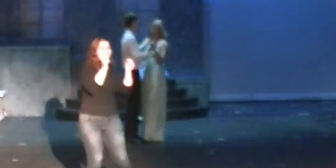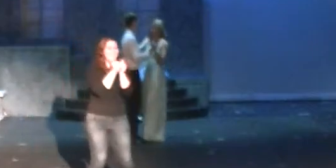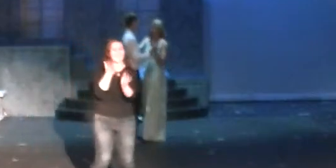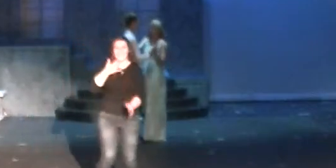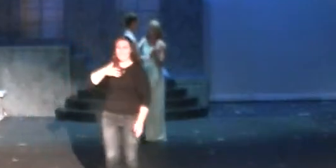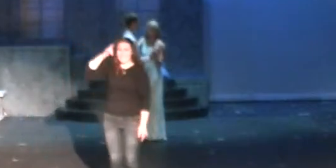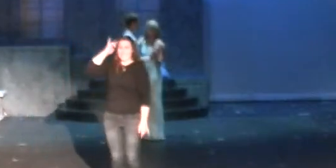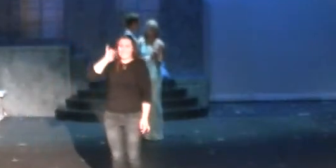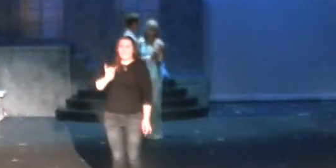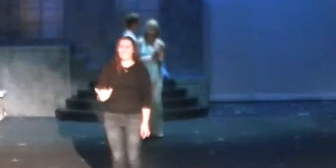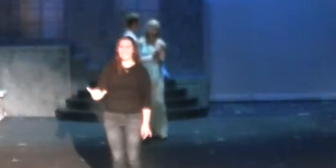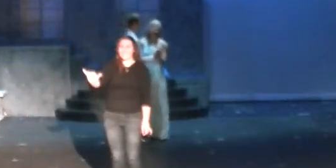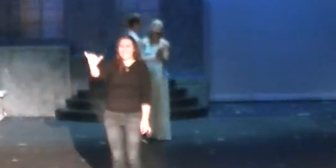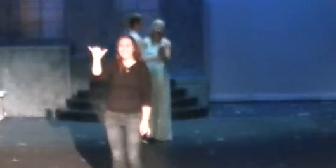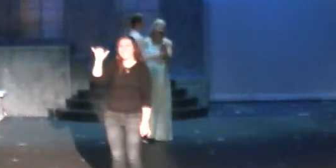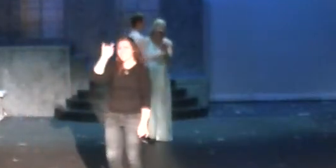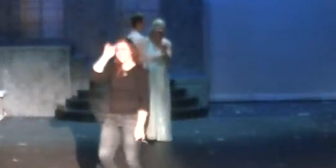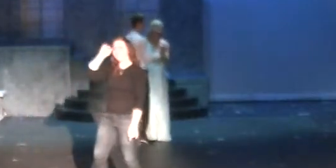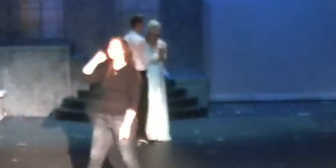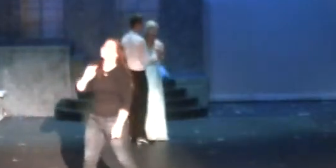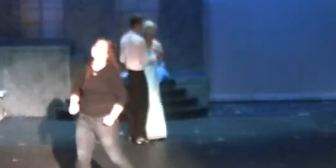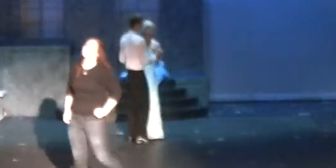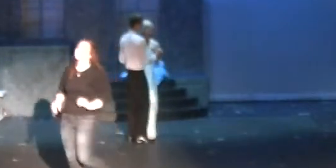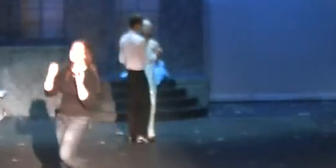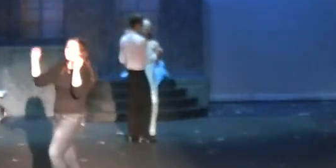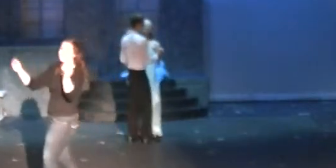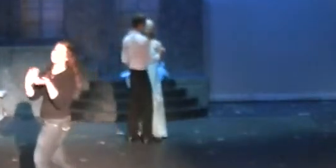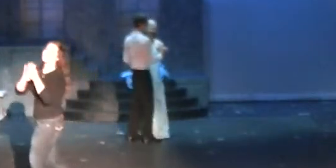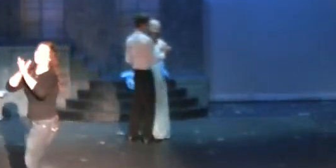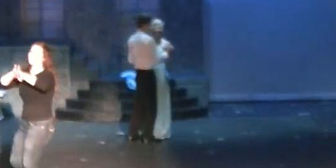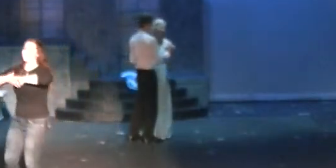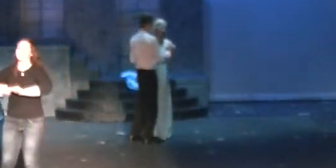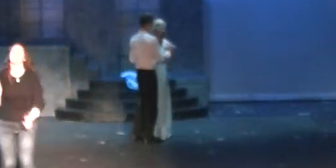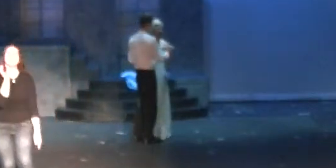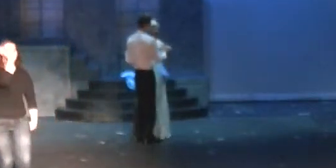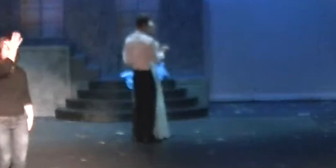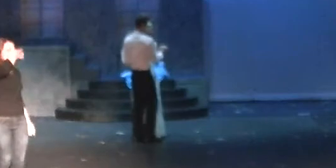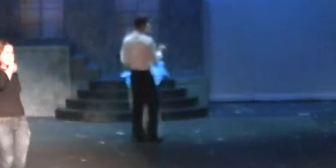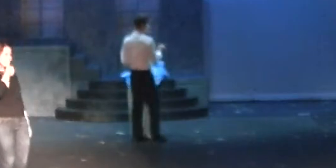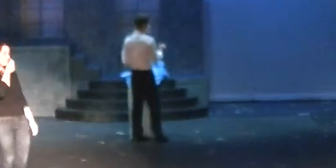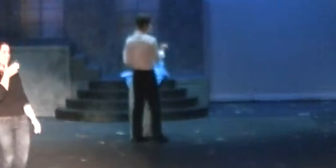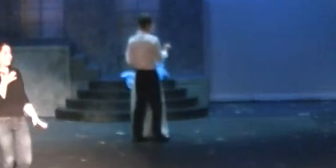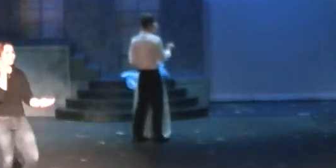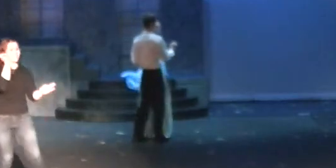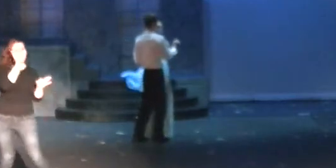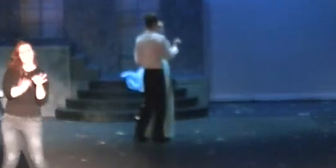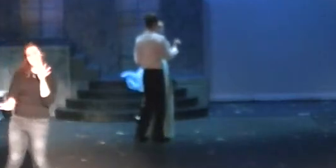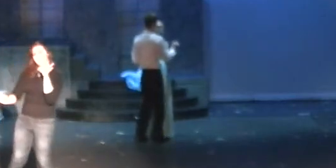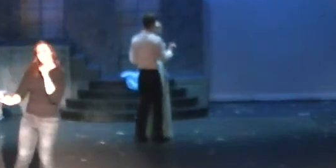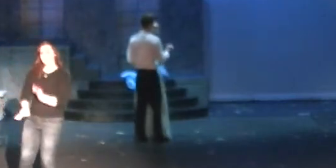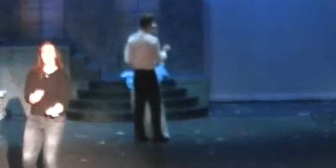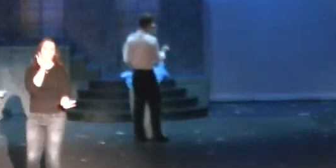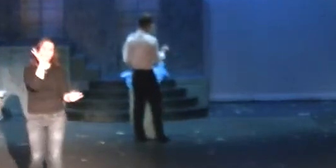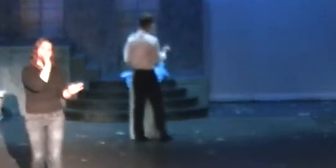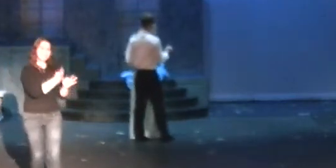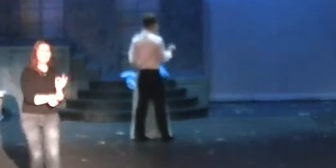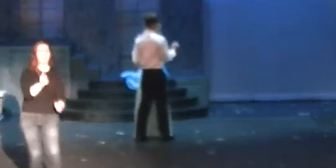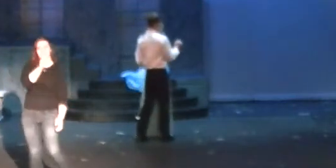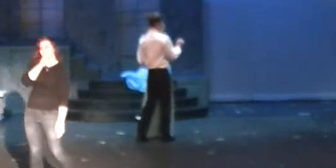take a chance Stay with me forever, no one will ever be more beautiful But barefoot, barefoot,